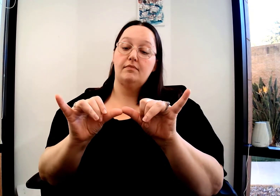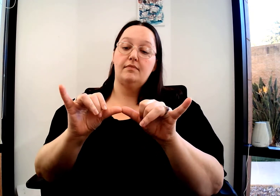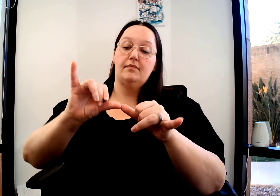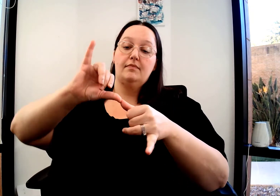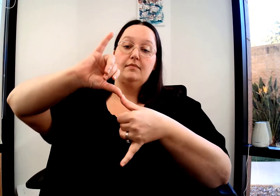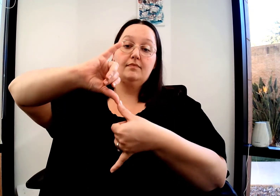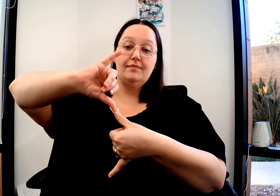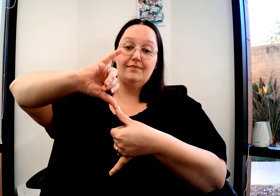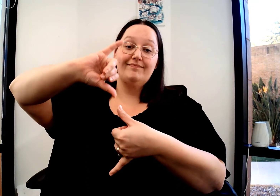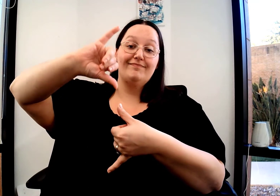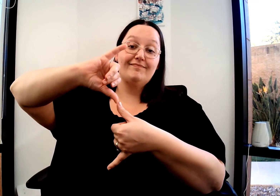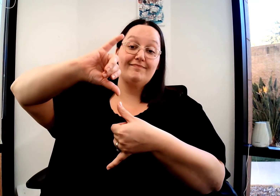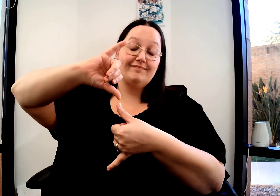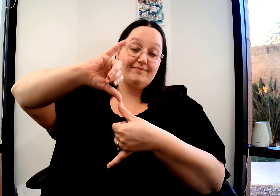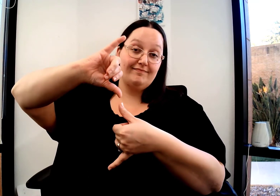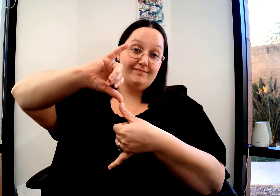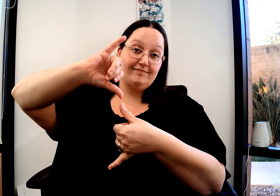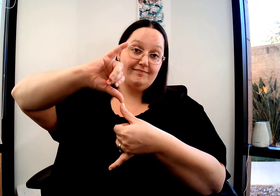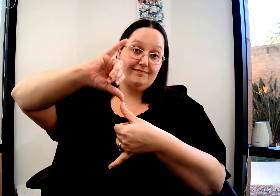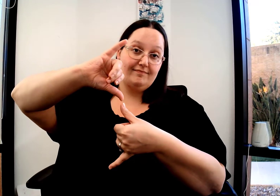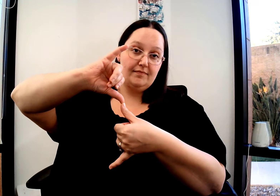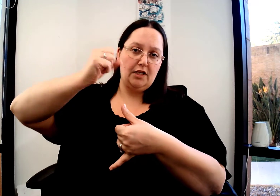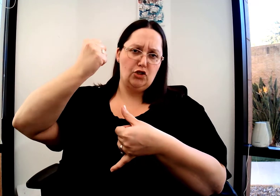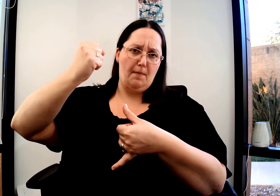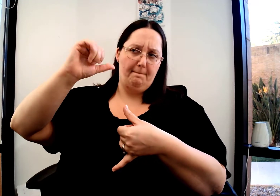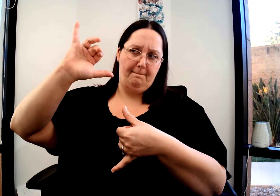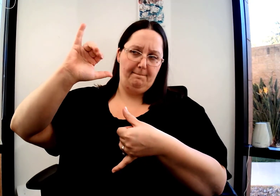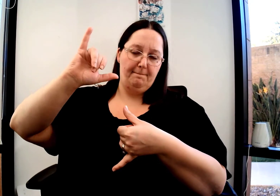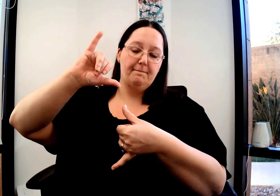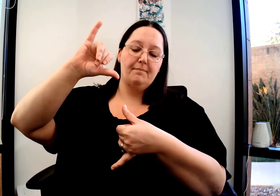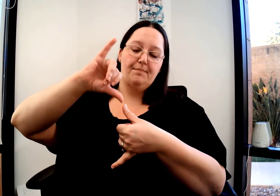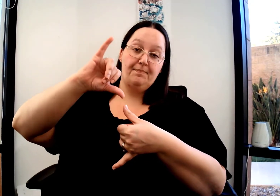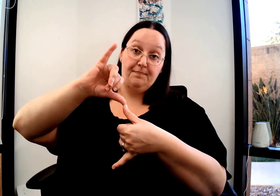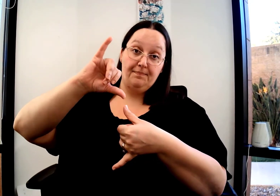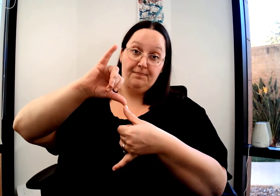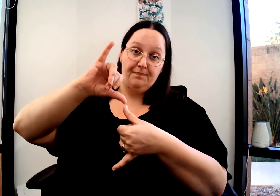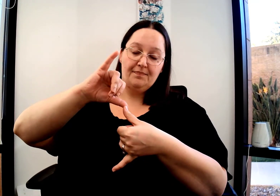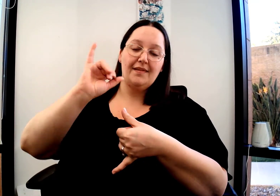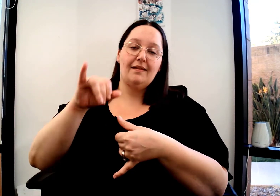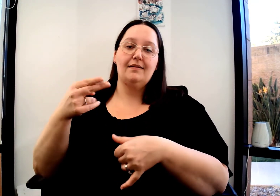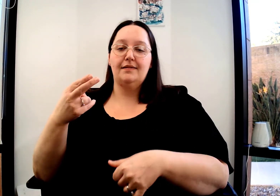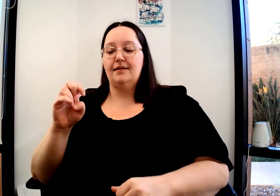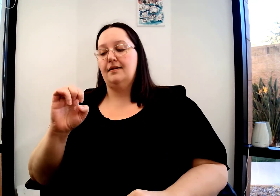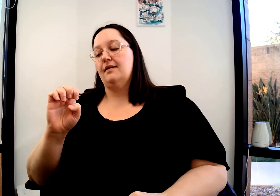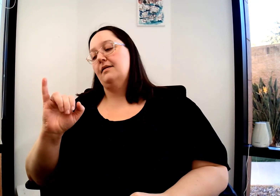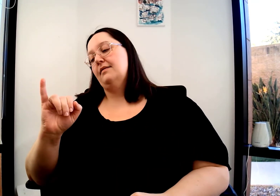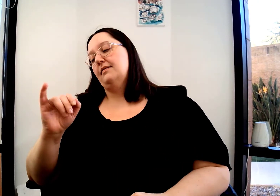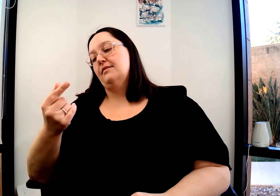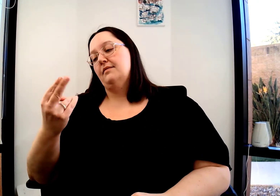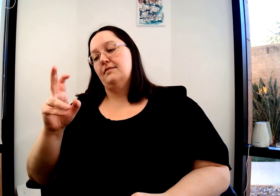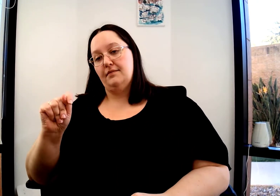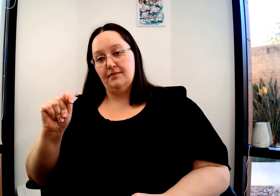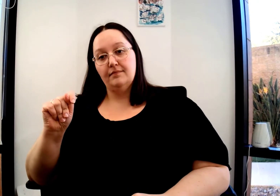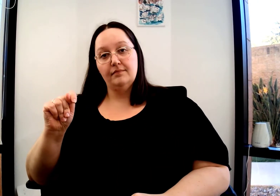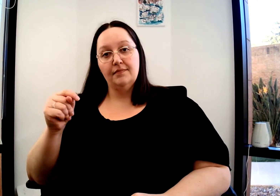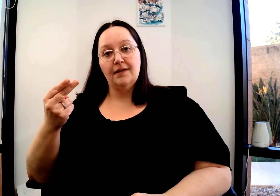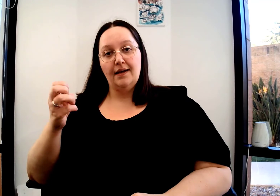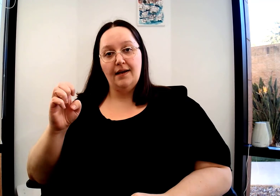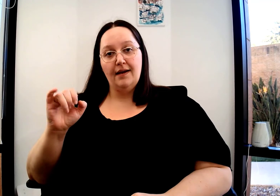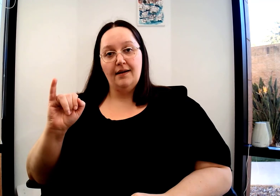Now, if you turn it, where your dominant hand's on top, palm facing out, this